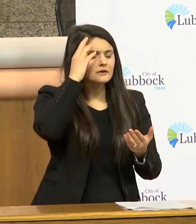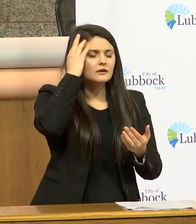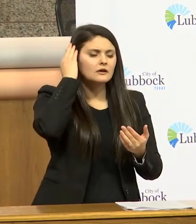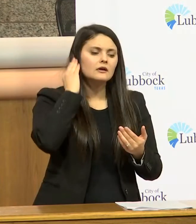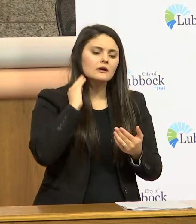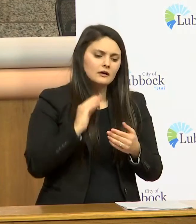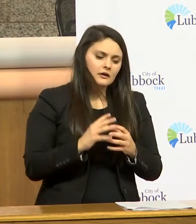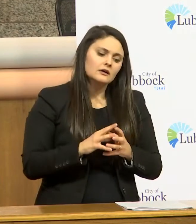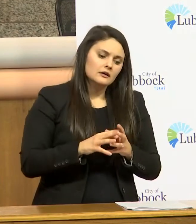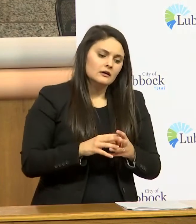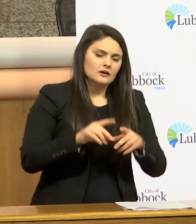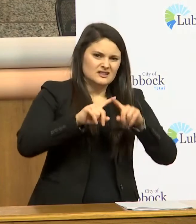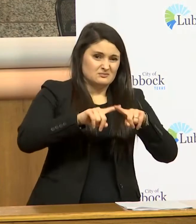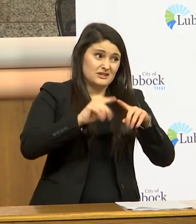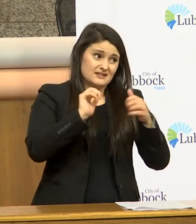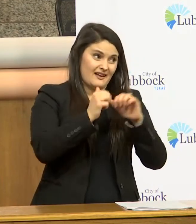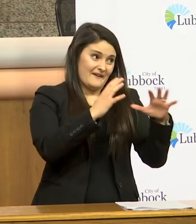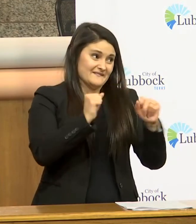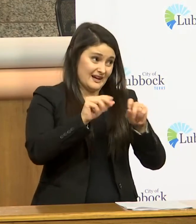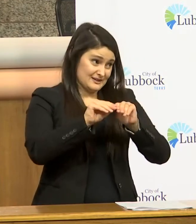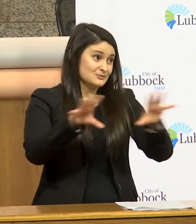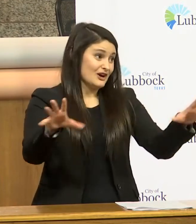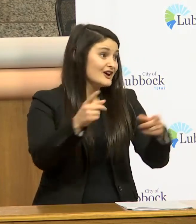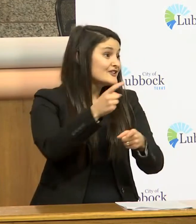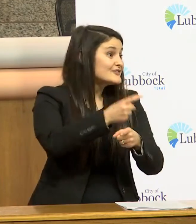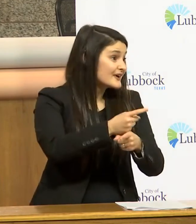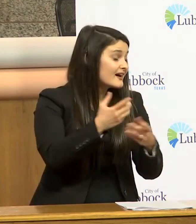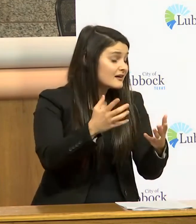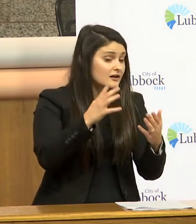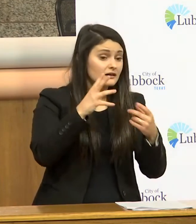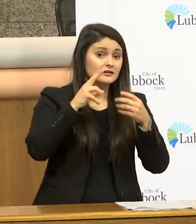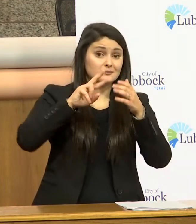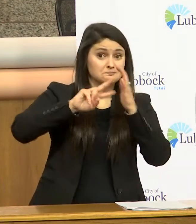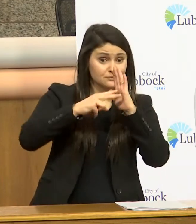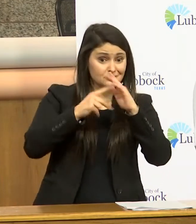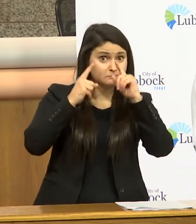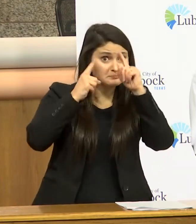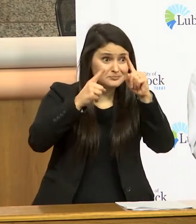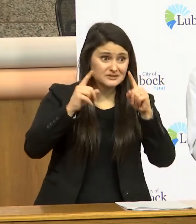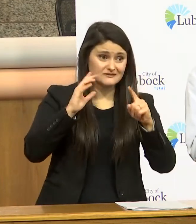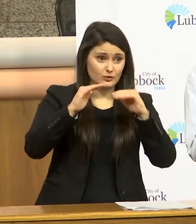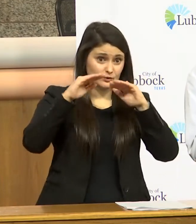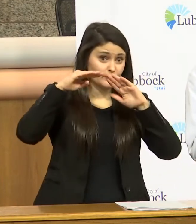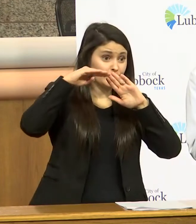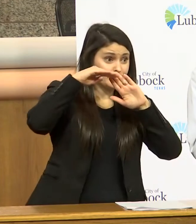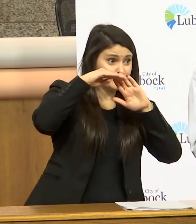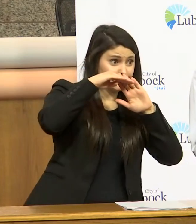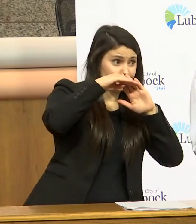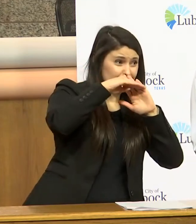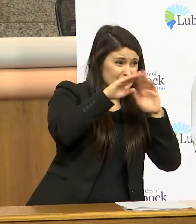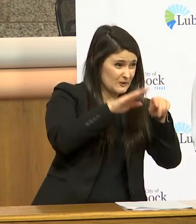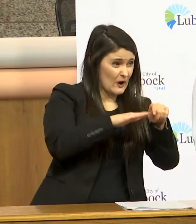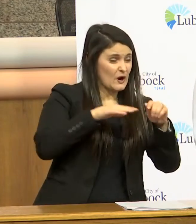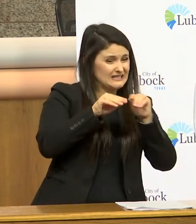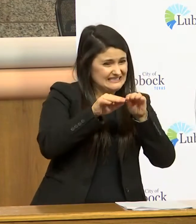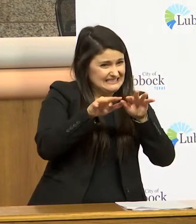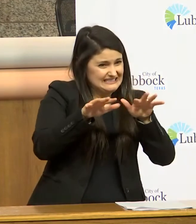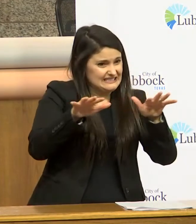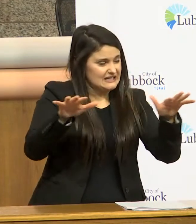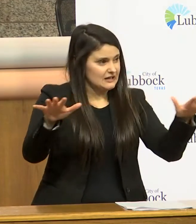well that depends on how fast it's spread right and so the whole purpose of flattening the curve is slowing it down so